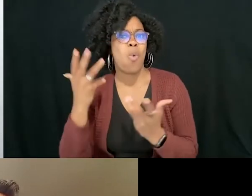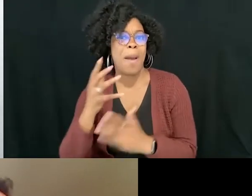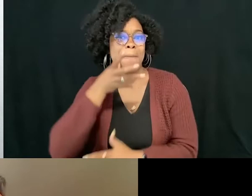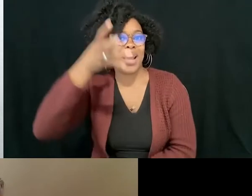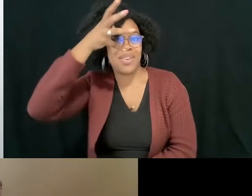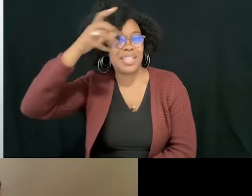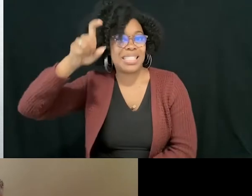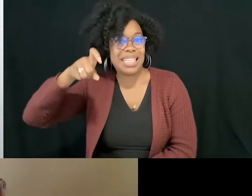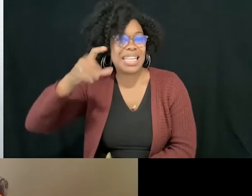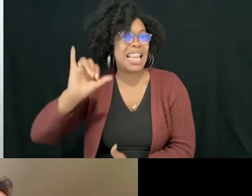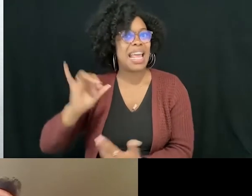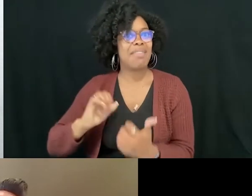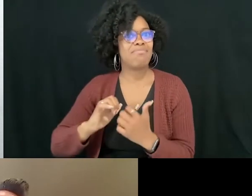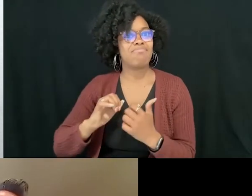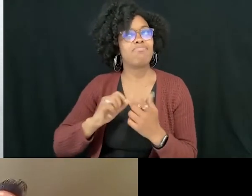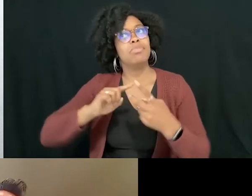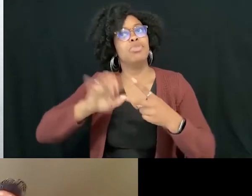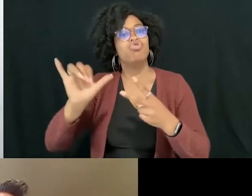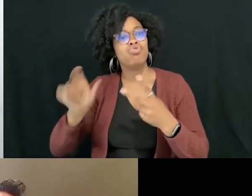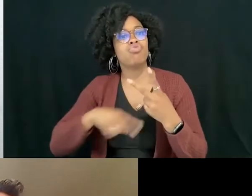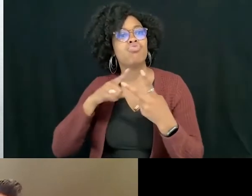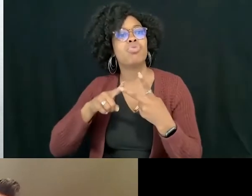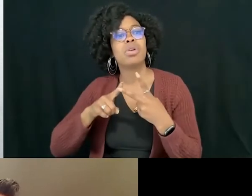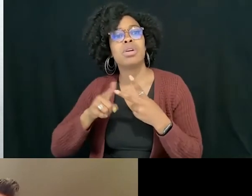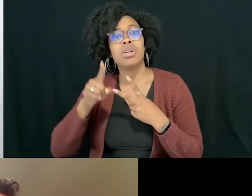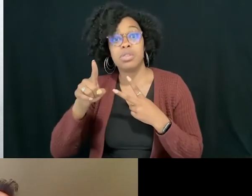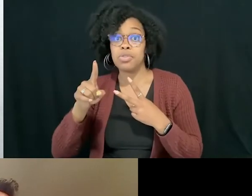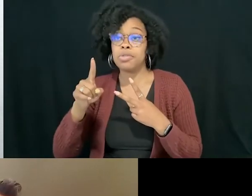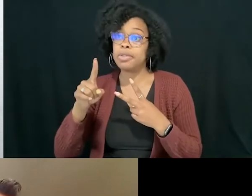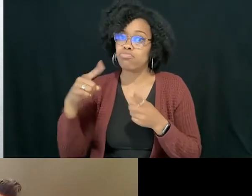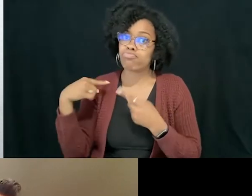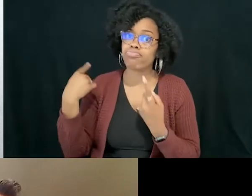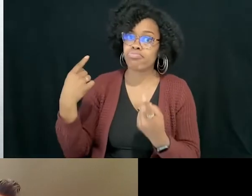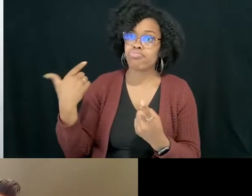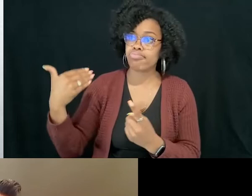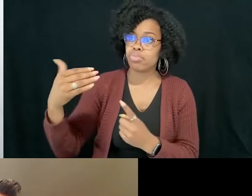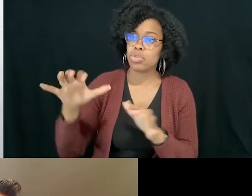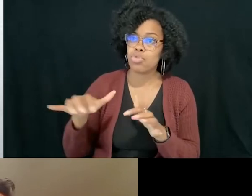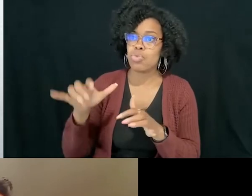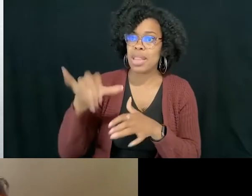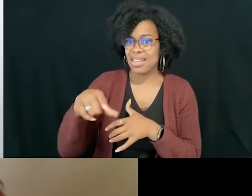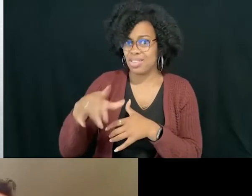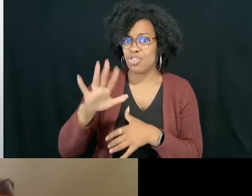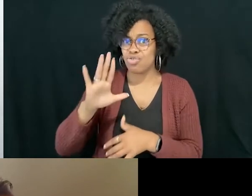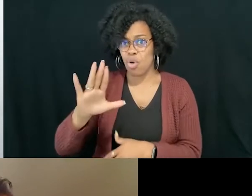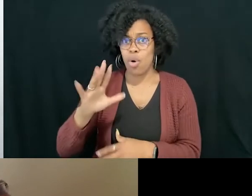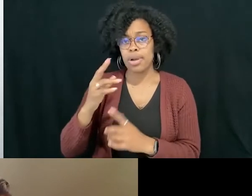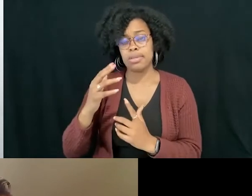Number one, and then number two, because you've been doing it for a while, has that changed? Right. So so where I'm sure you get this a lot,